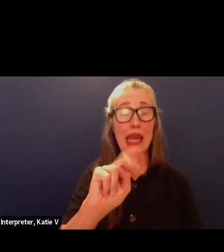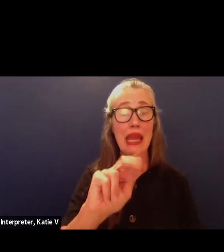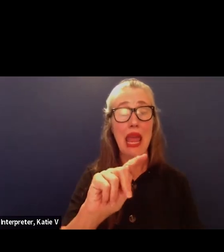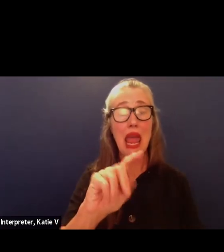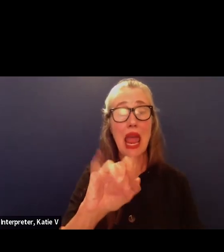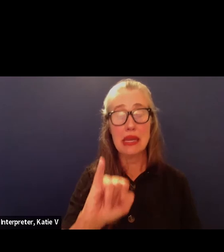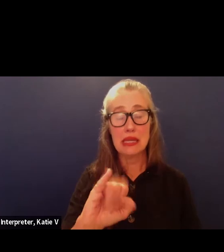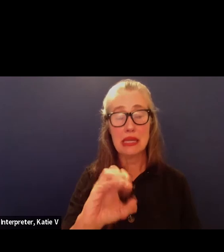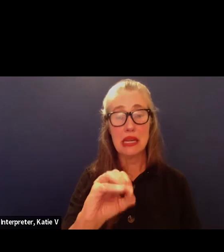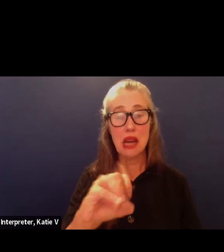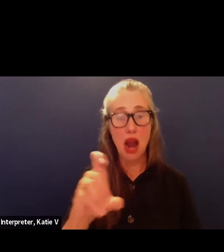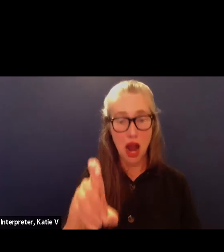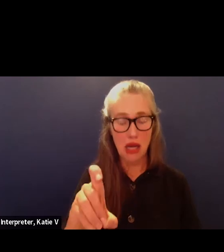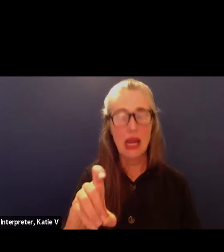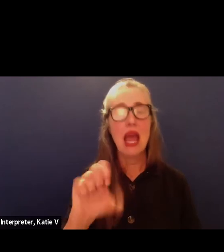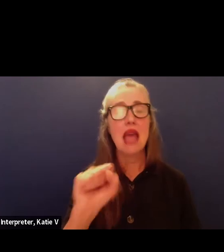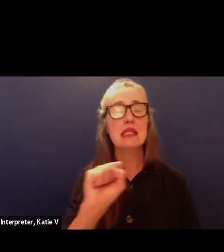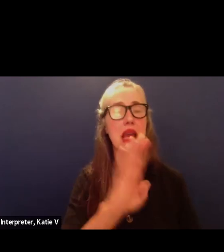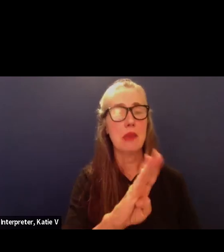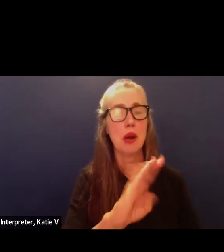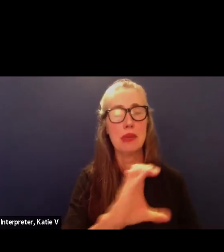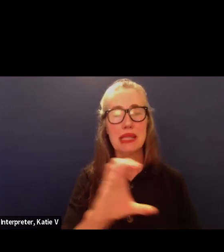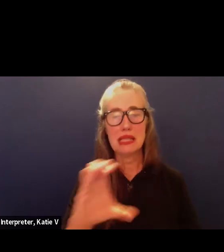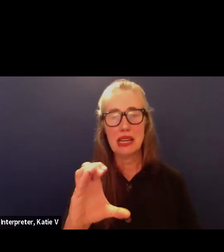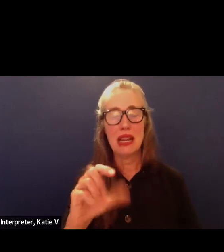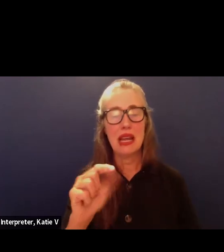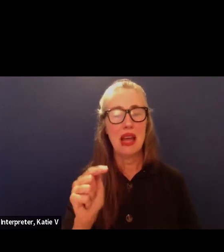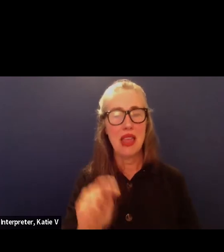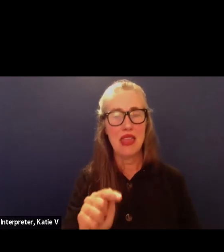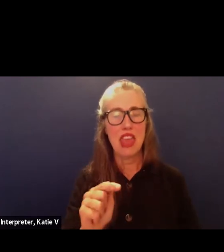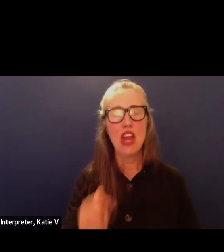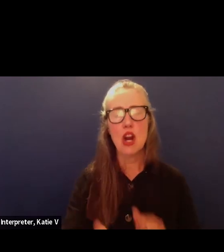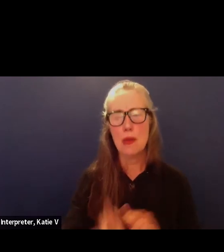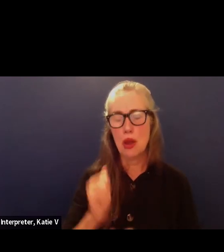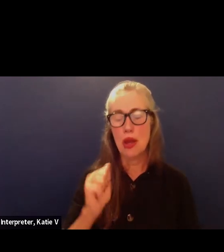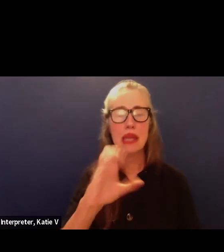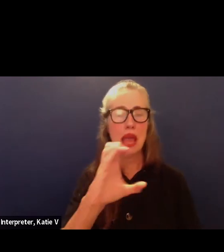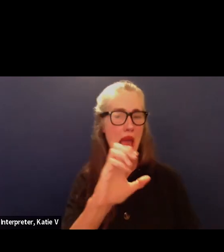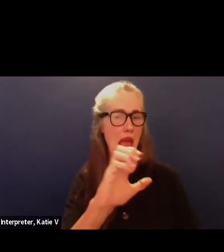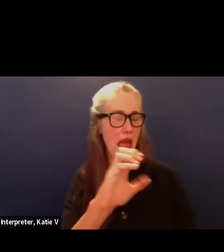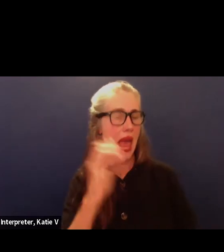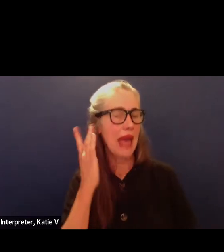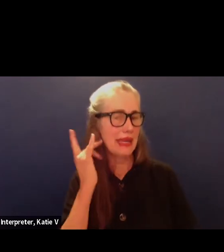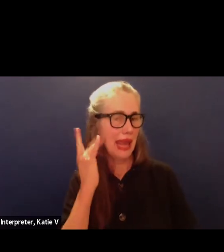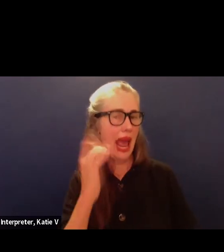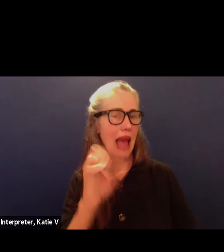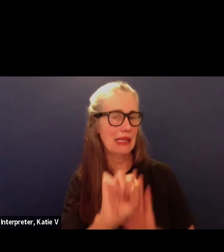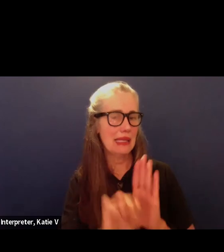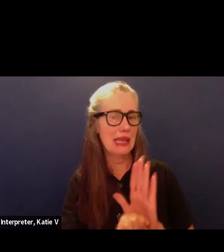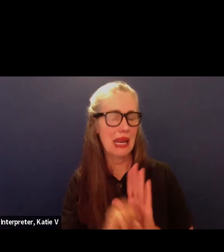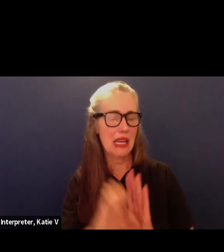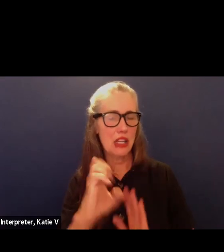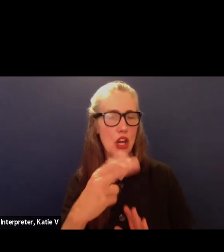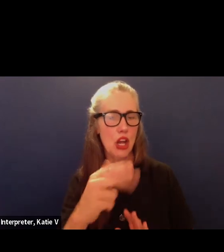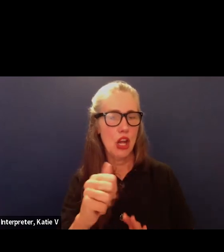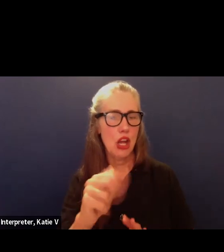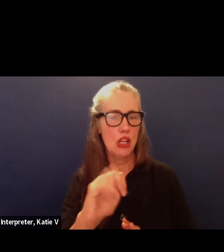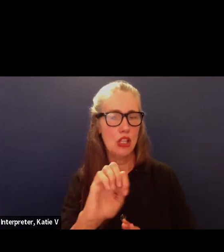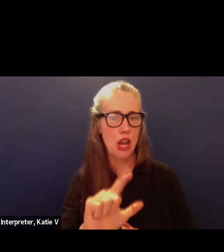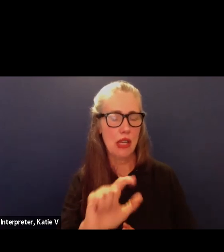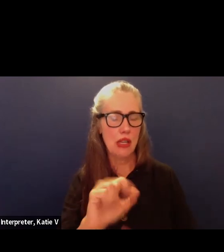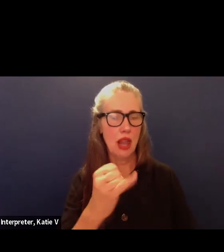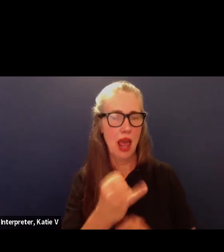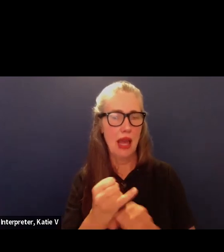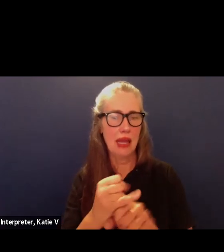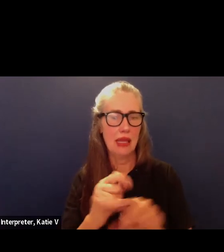Antioch and Santa Barbara City College mostly that are looking at that. Yeah. Cal State Channel Islands as well is a big one. Okay. Great. All right. Thank